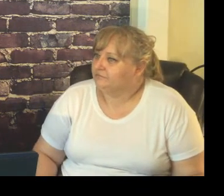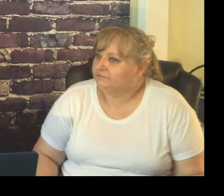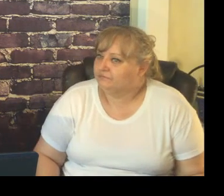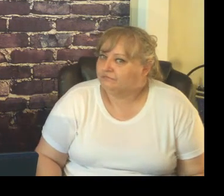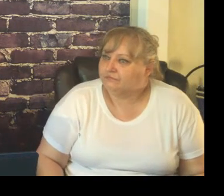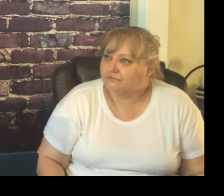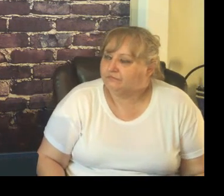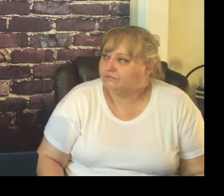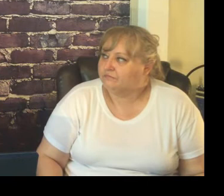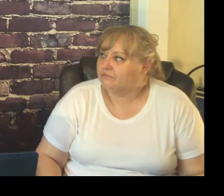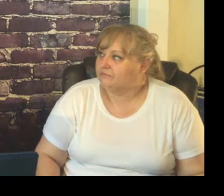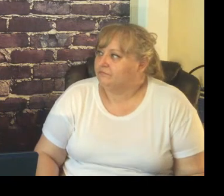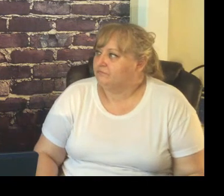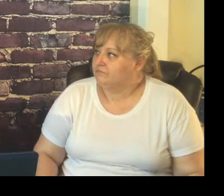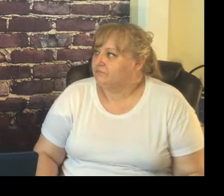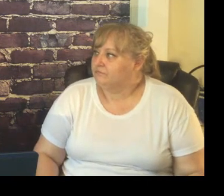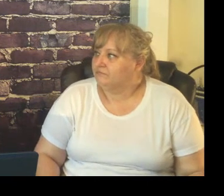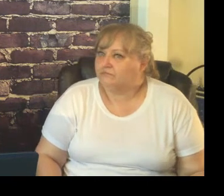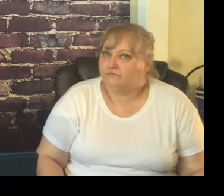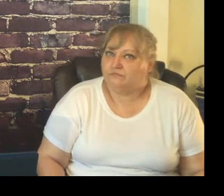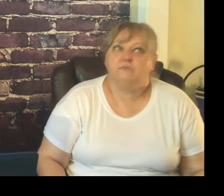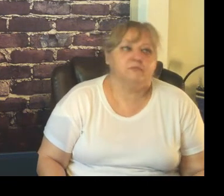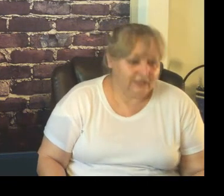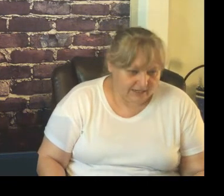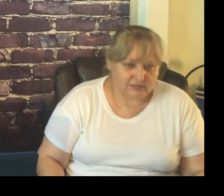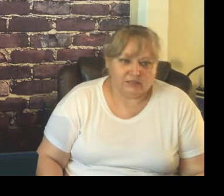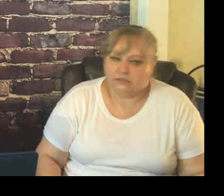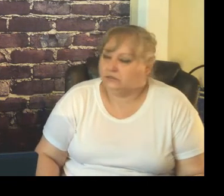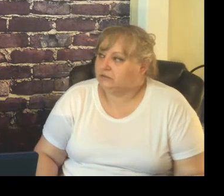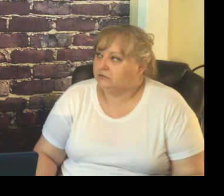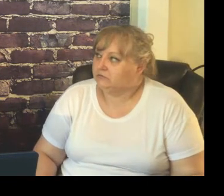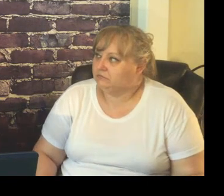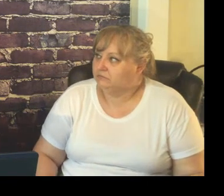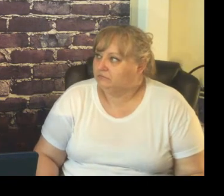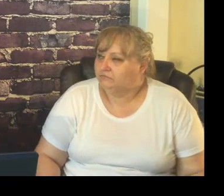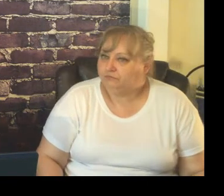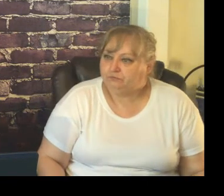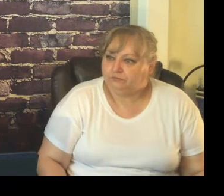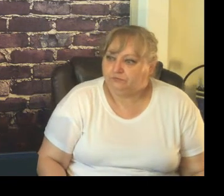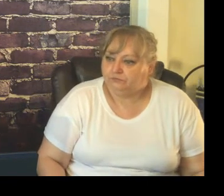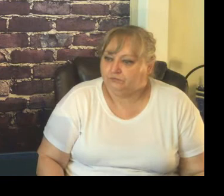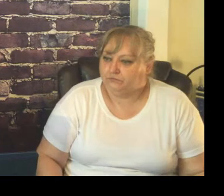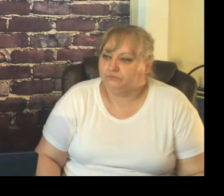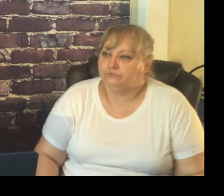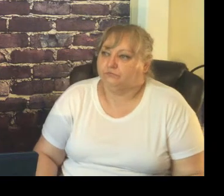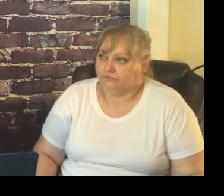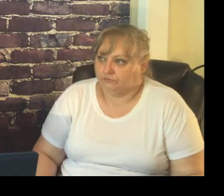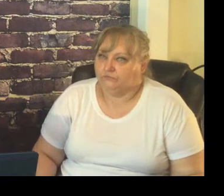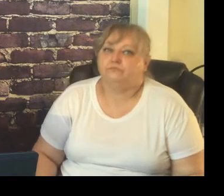things you need to do is get to know your students yes now how you choose to get to know them is up to